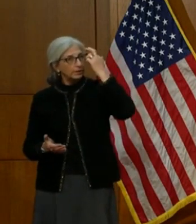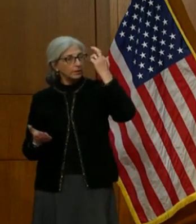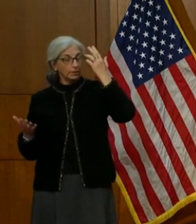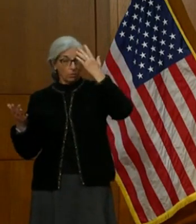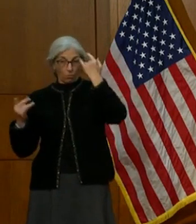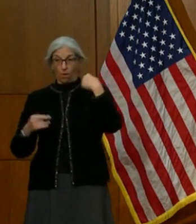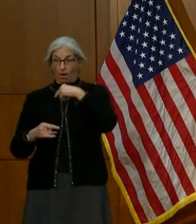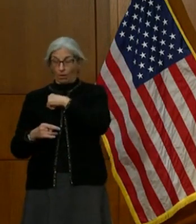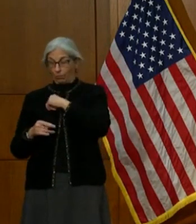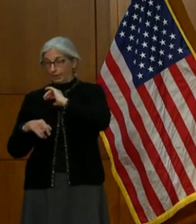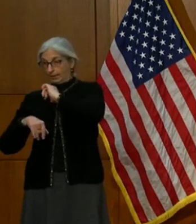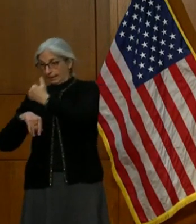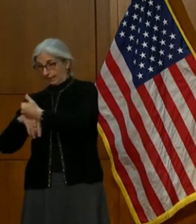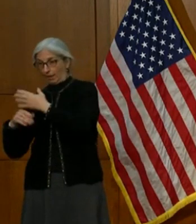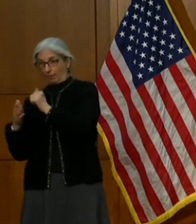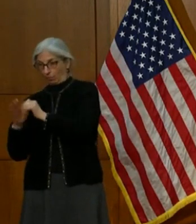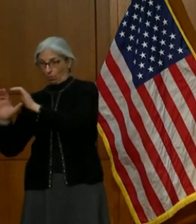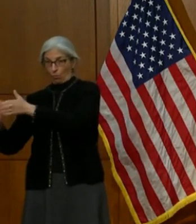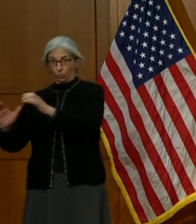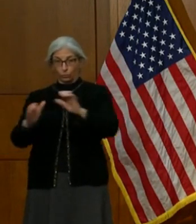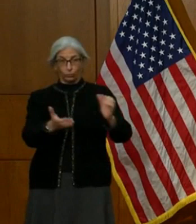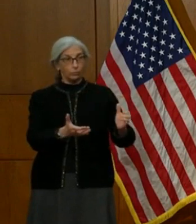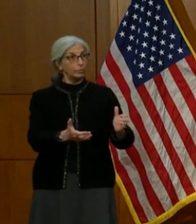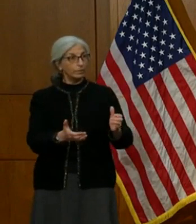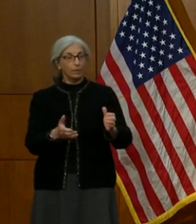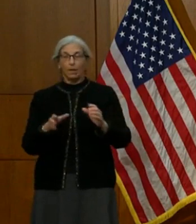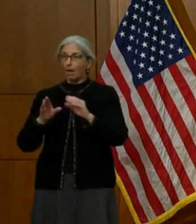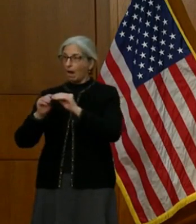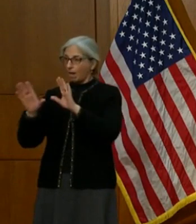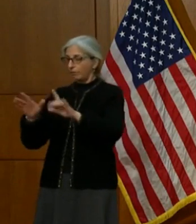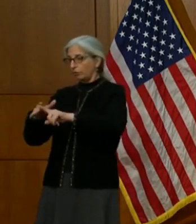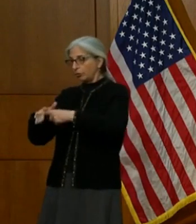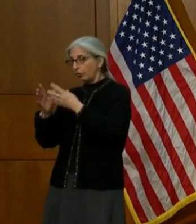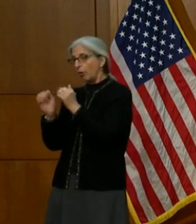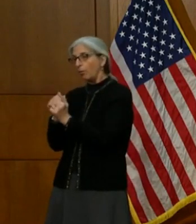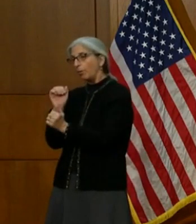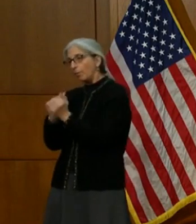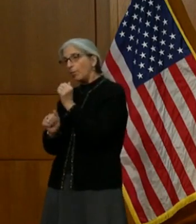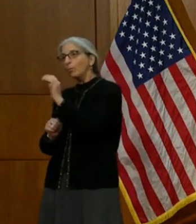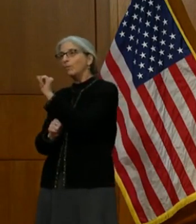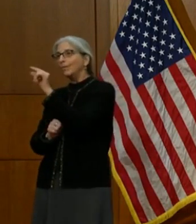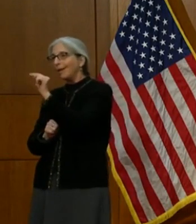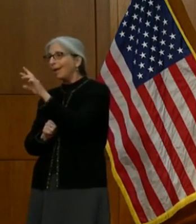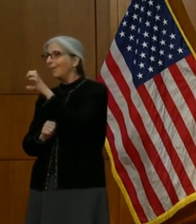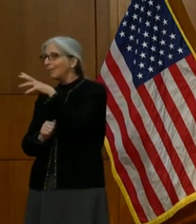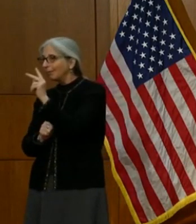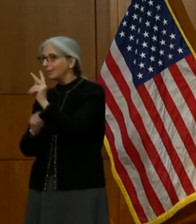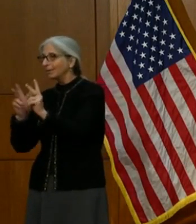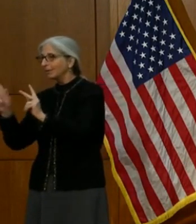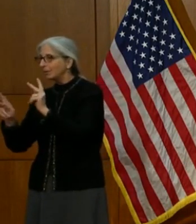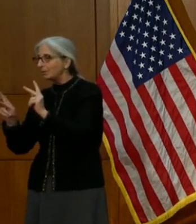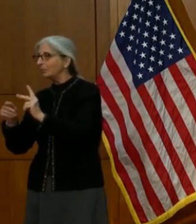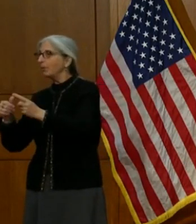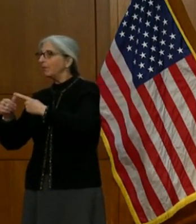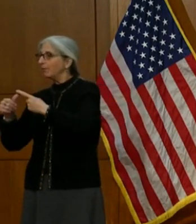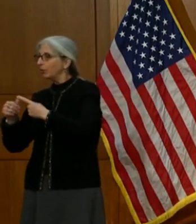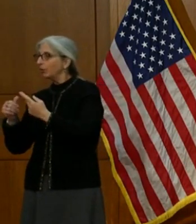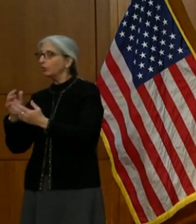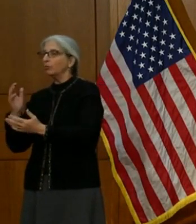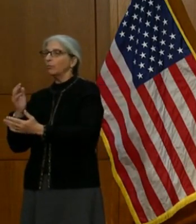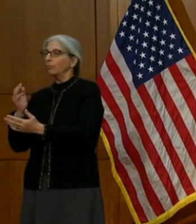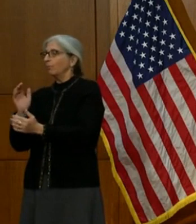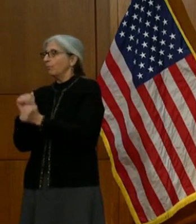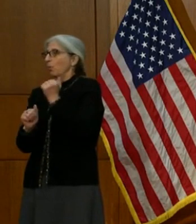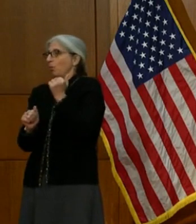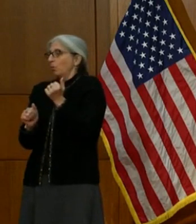Virginia. Obviously, we want to get out to the folks that are most at risk. first, and those are our frontline healthcare workers and